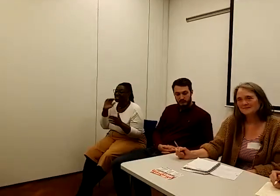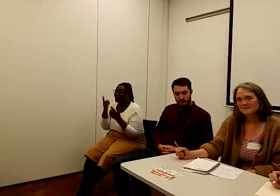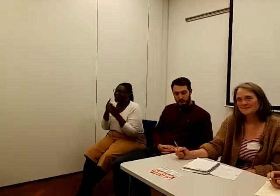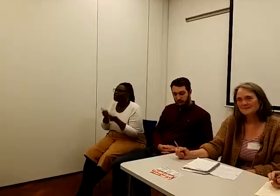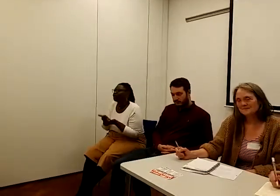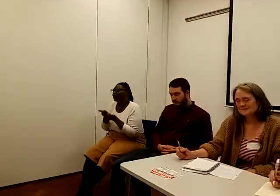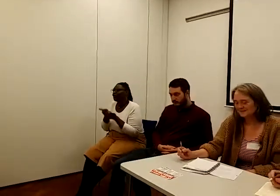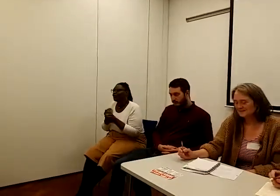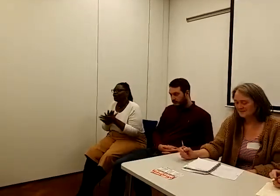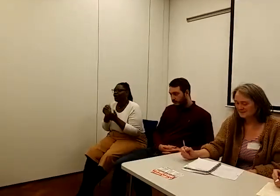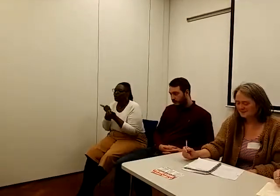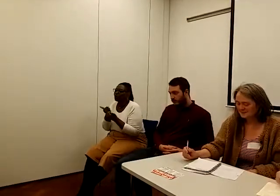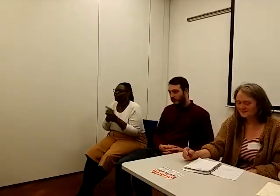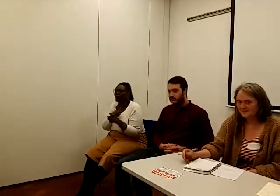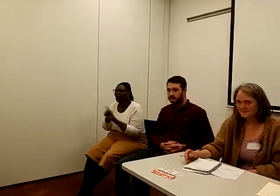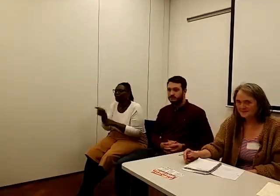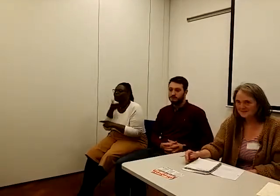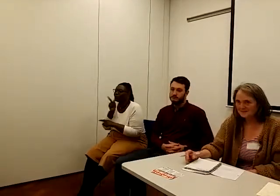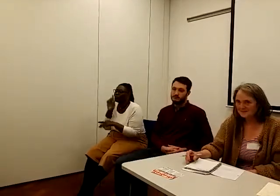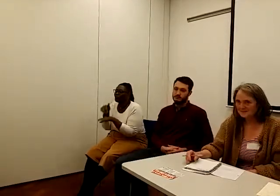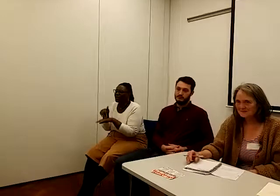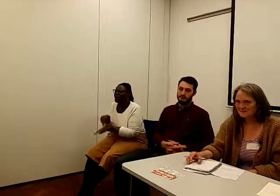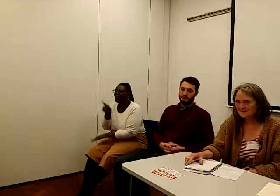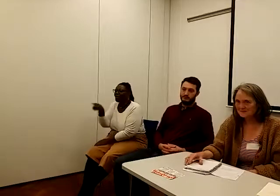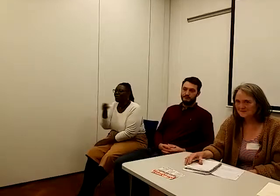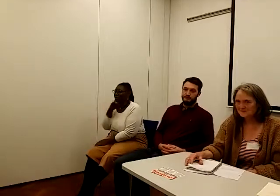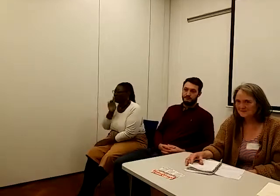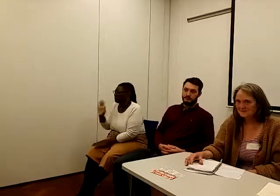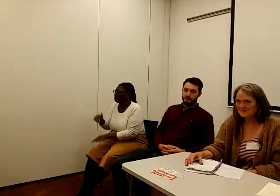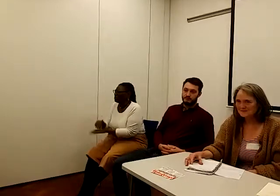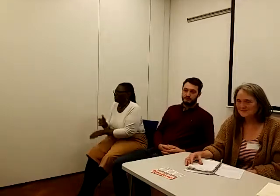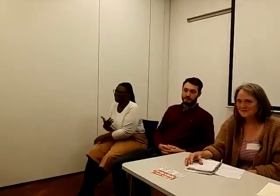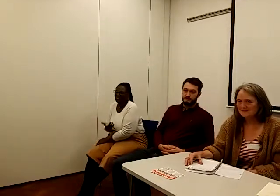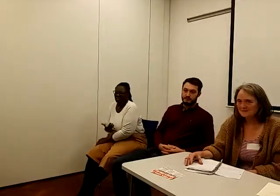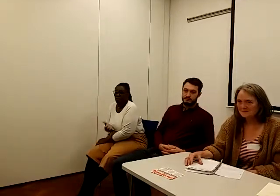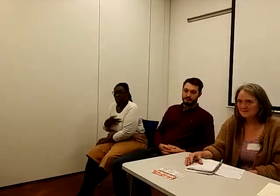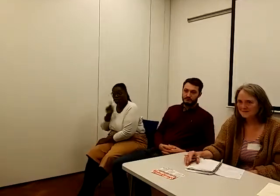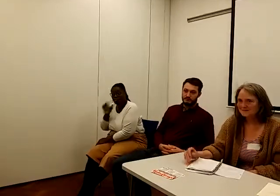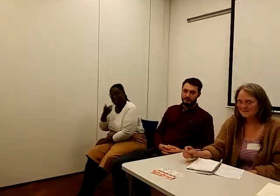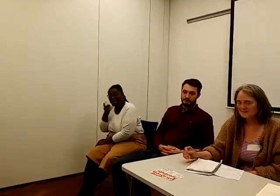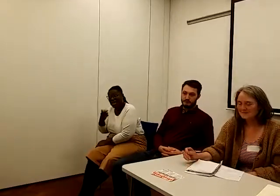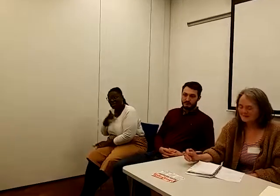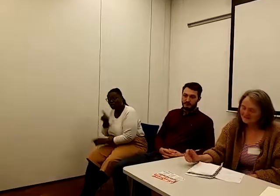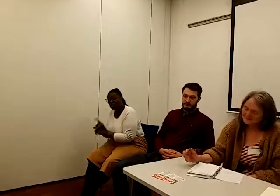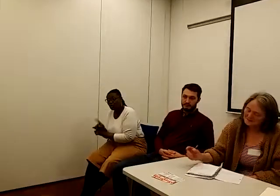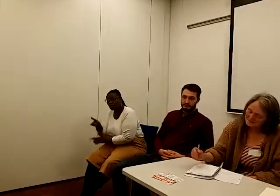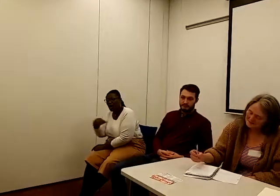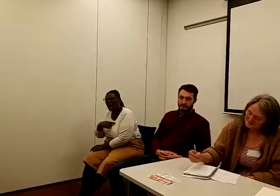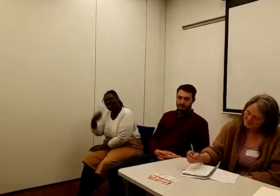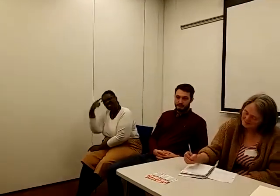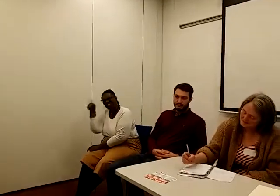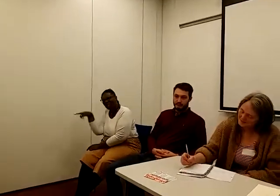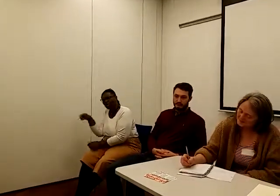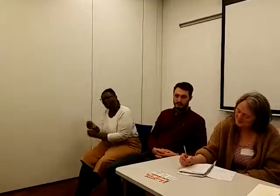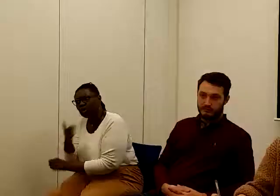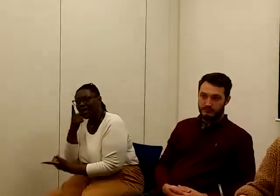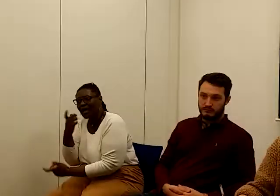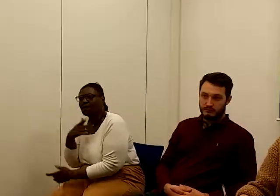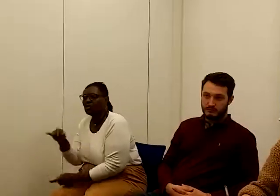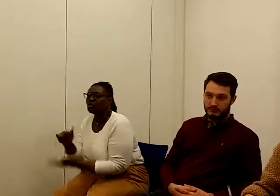good for most people at Thanksgiving, but what about people who are not affected with it? Should they care too? And I think they should. So I think we need to